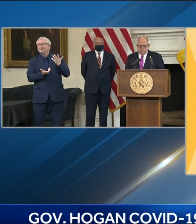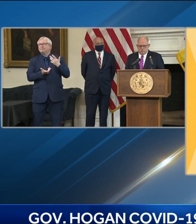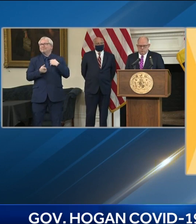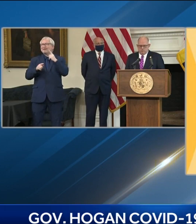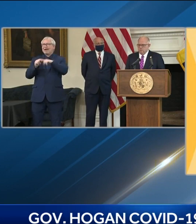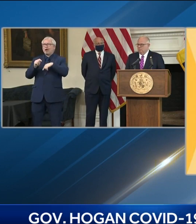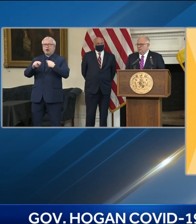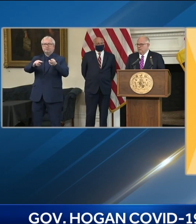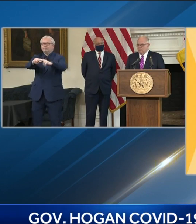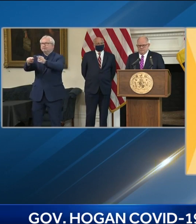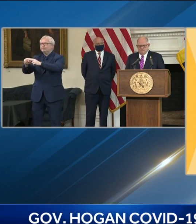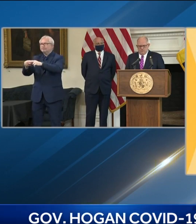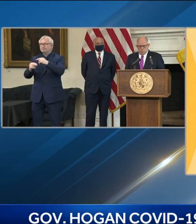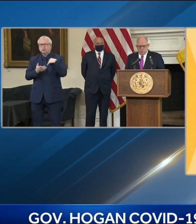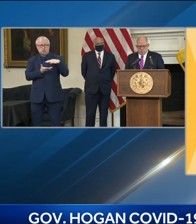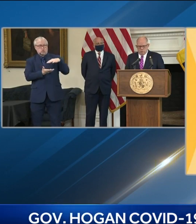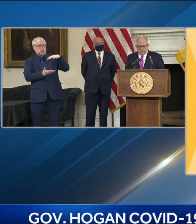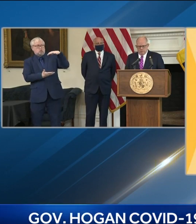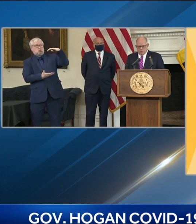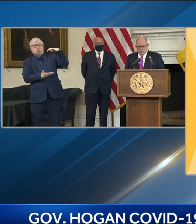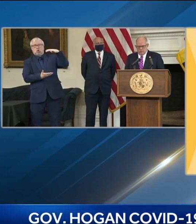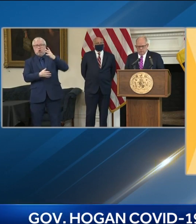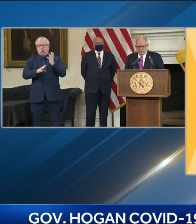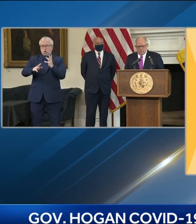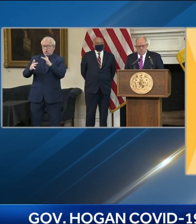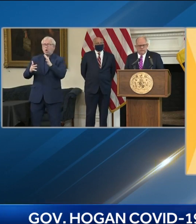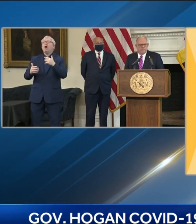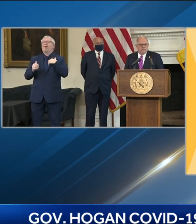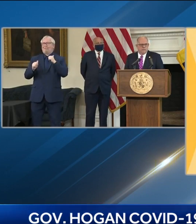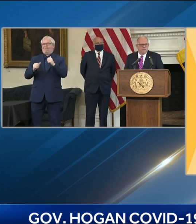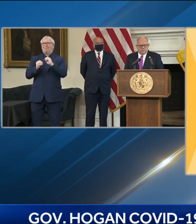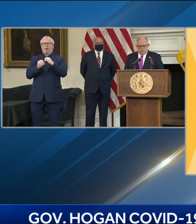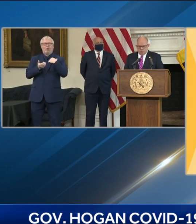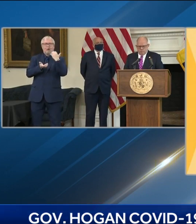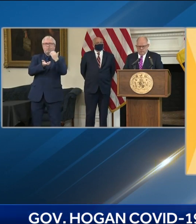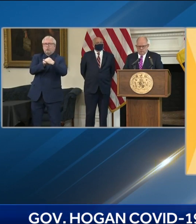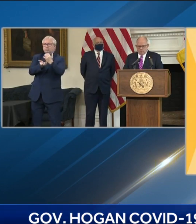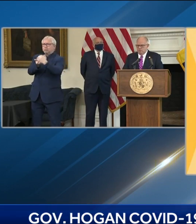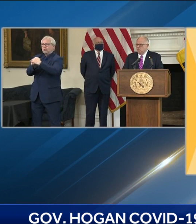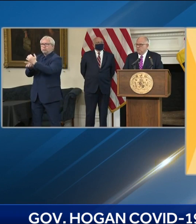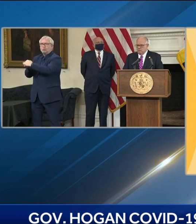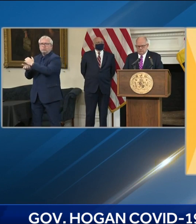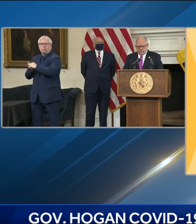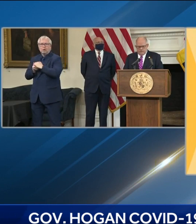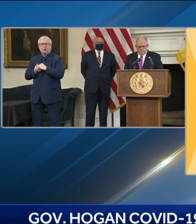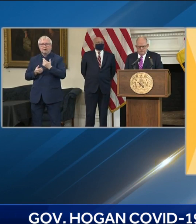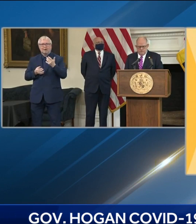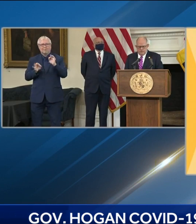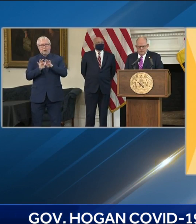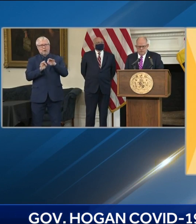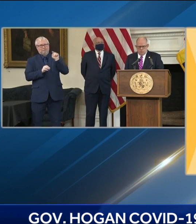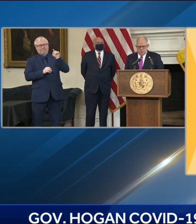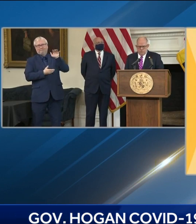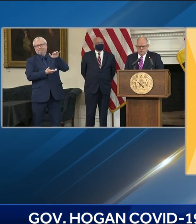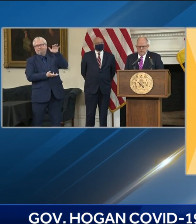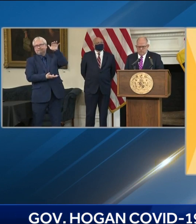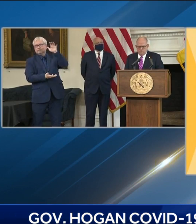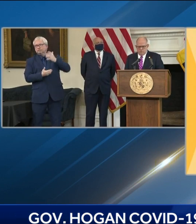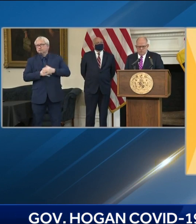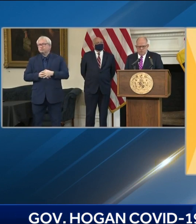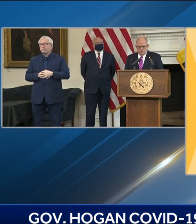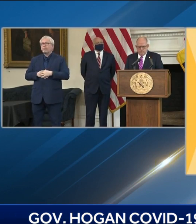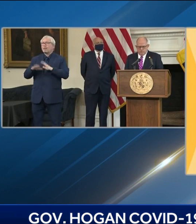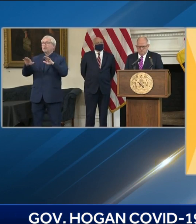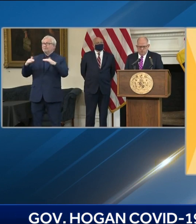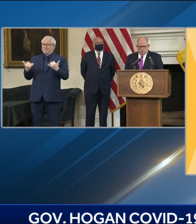incremental increase in supply, we were able to increase our allocations to providers all across the state. This week, both